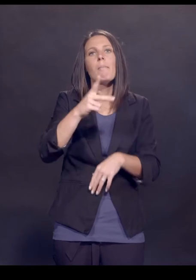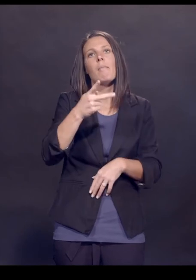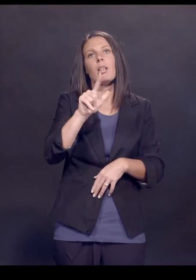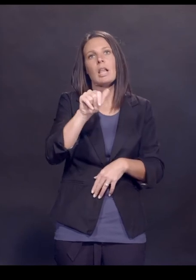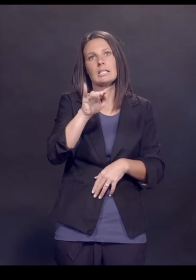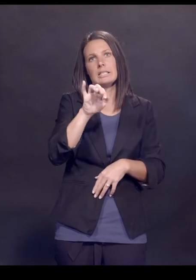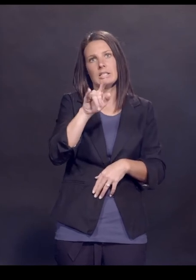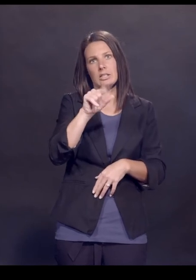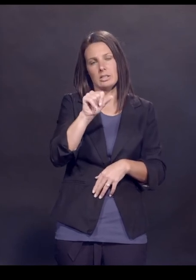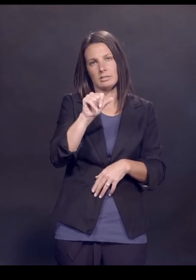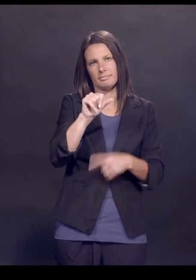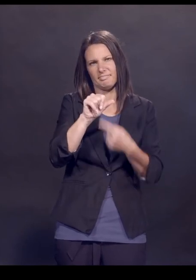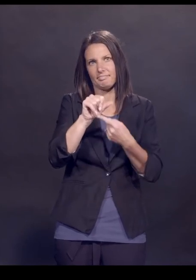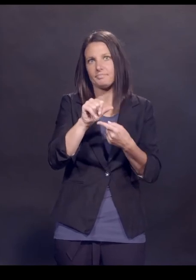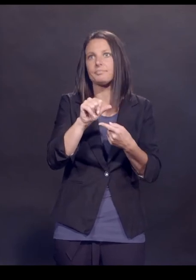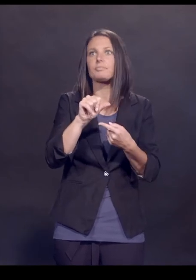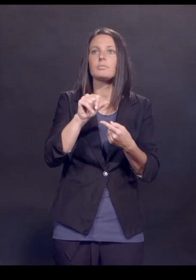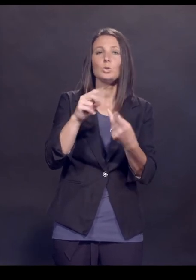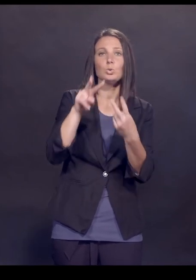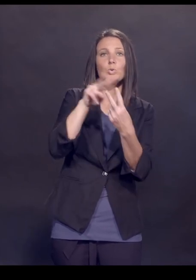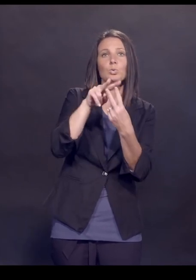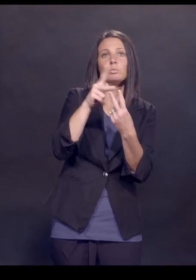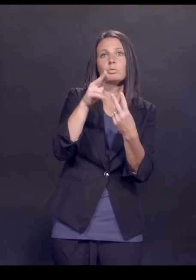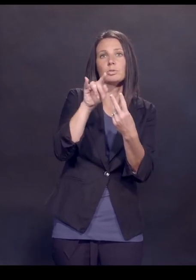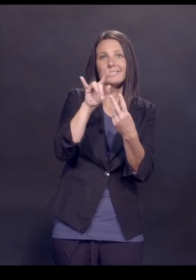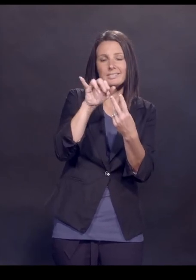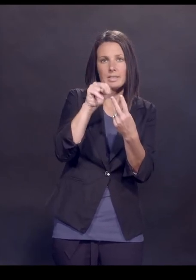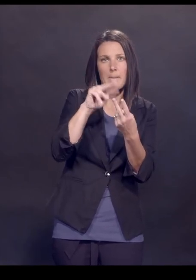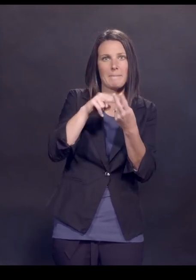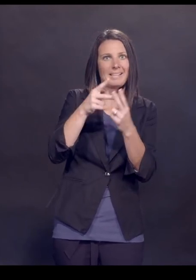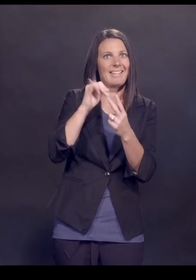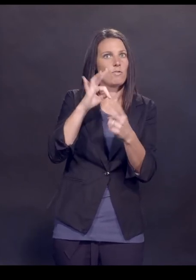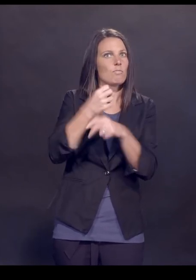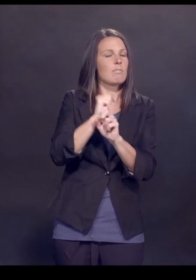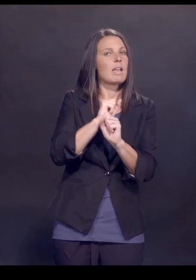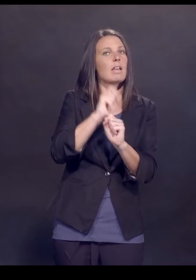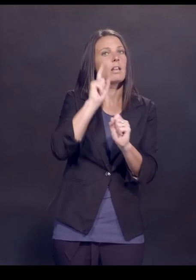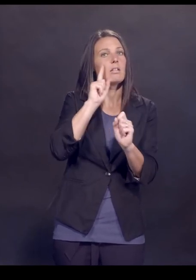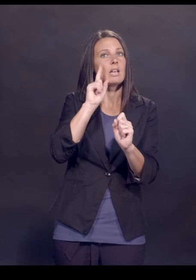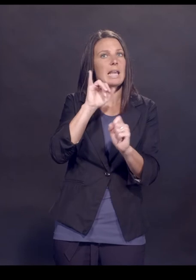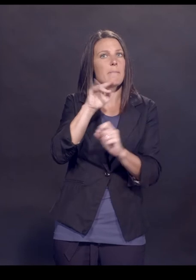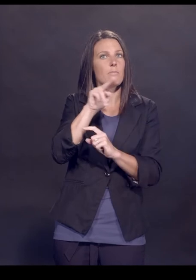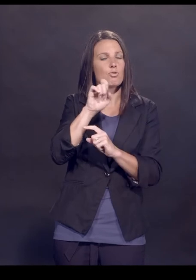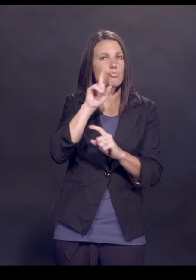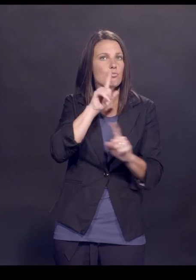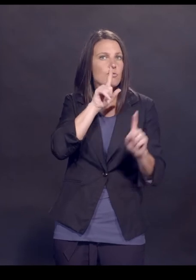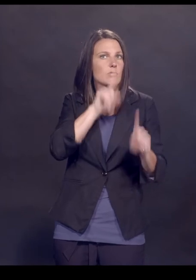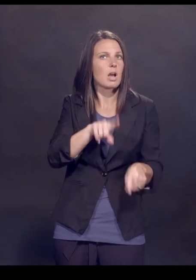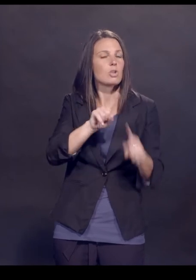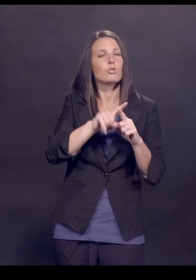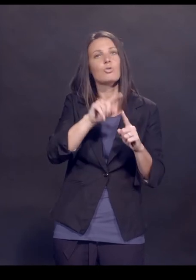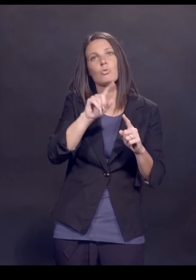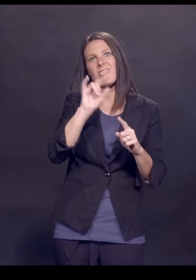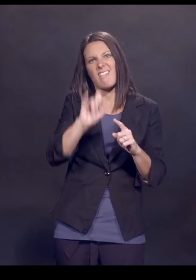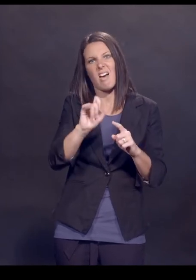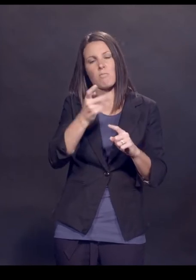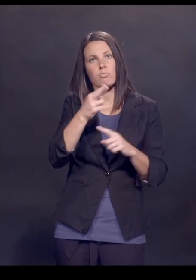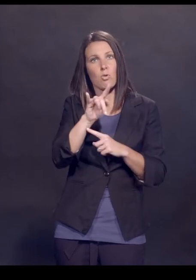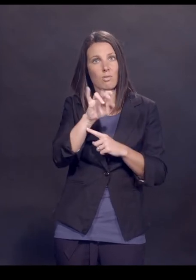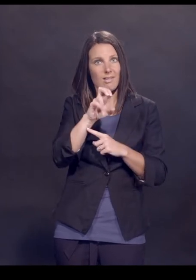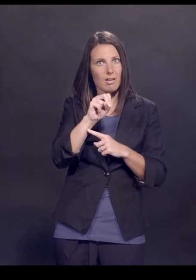called syncytion one. So that therefore, if you're making an immune response to the SARS-CoV-2 surface or spike protein, you're also